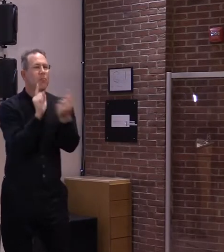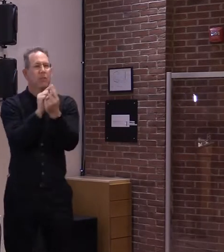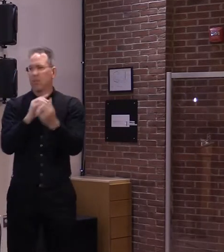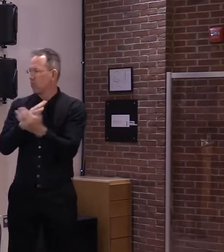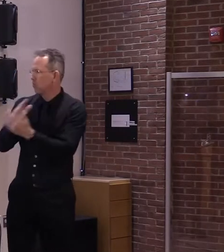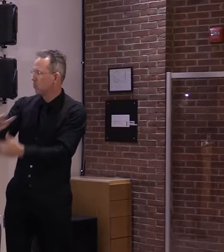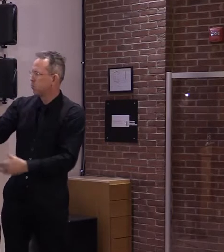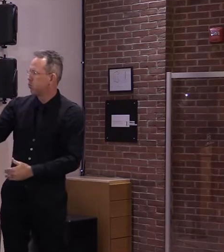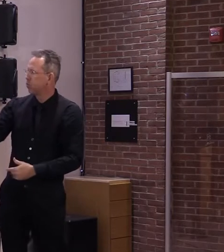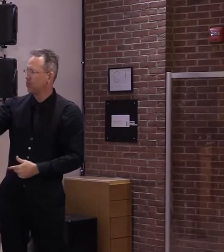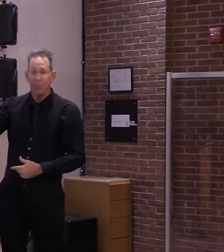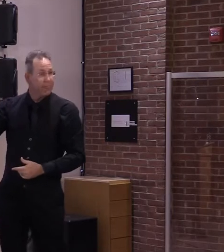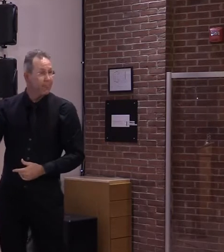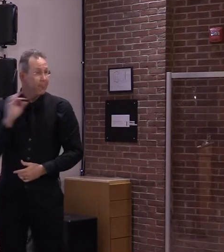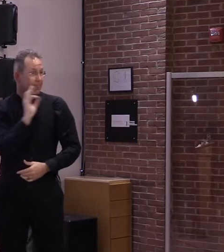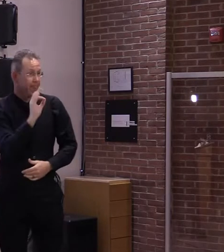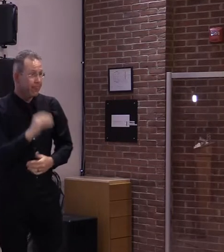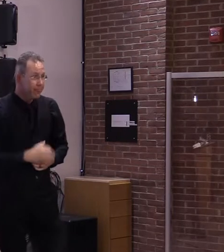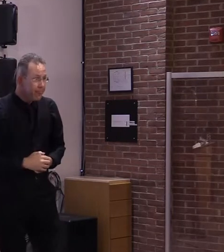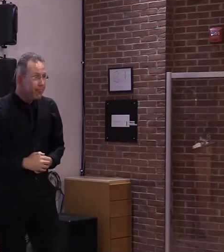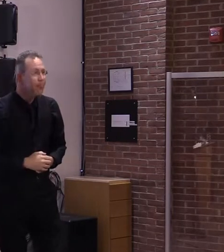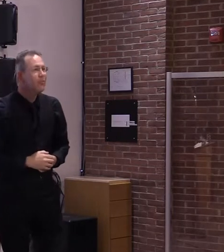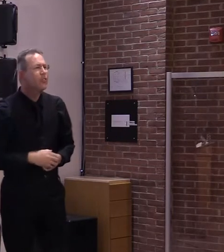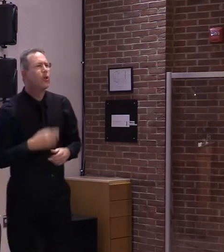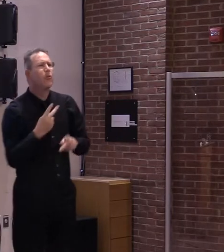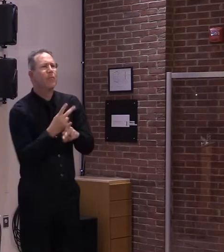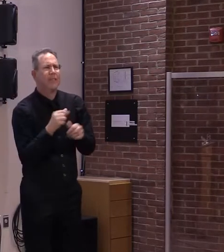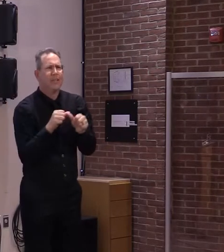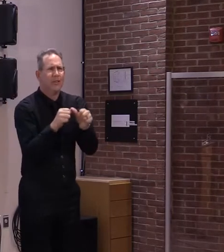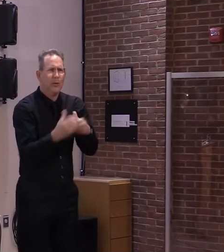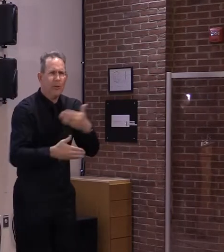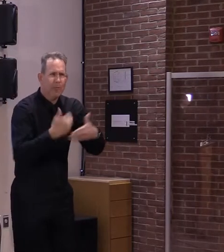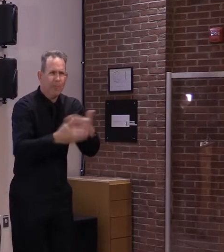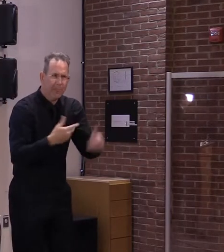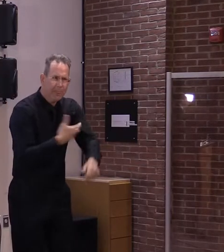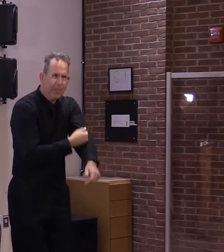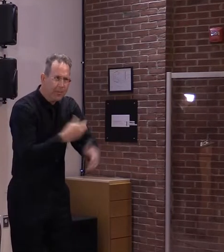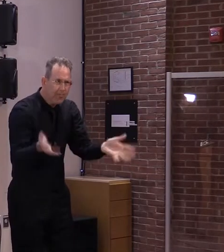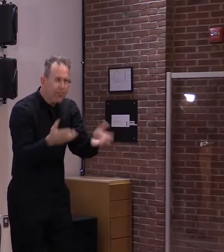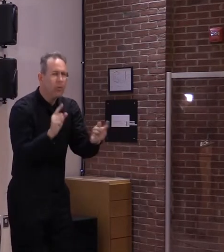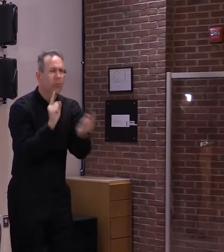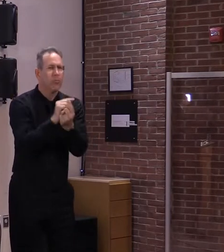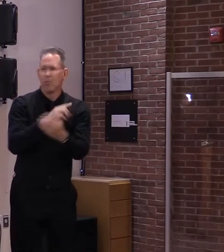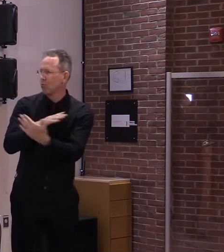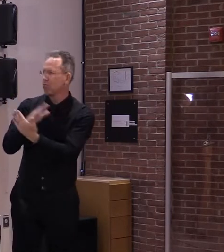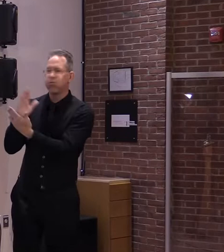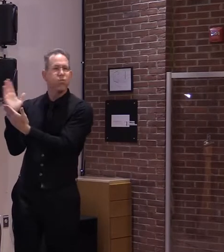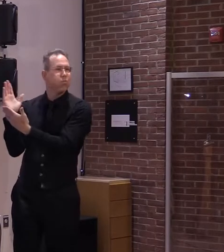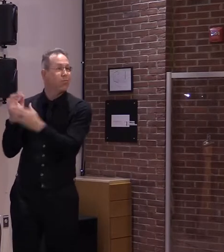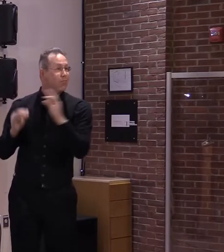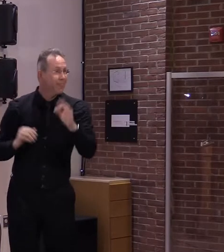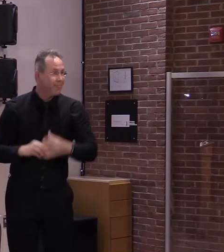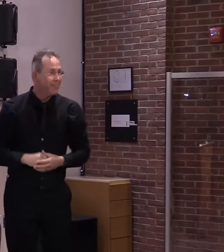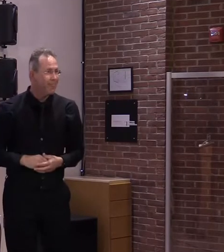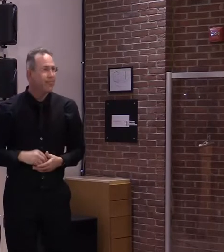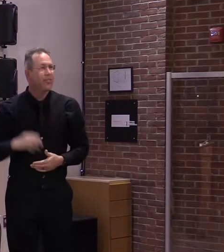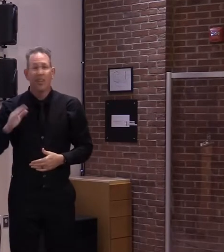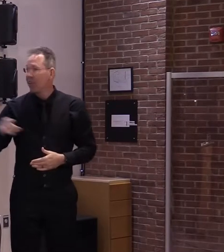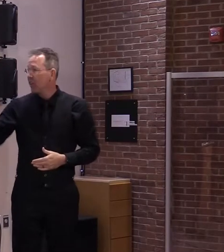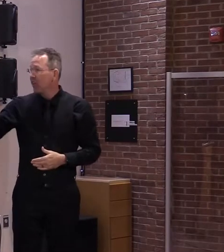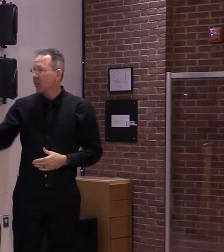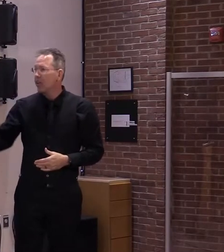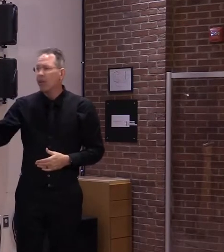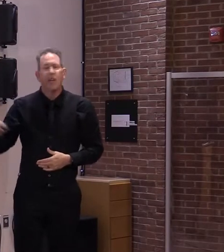increase quite steadily, which is good to see. Looking generally at our vaccination progress, we can see that Vermont